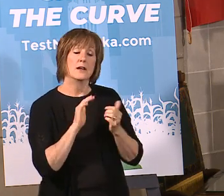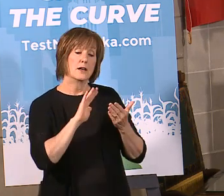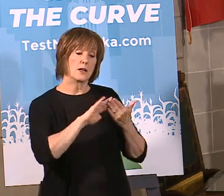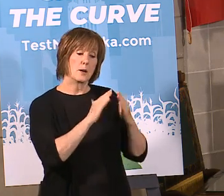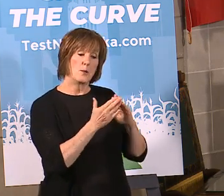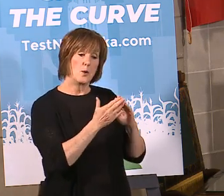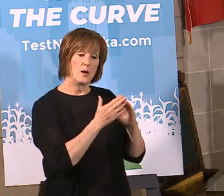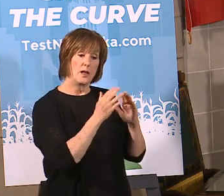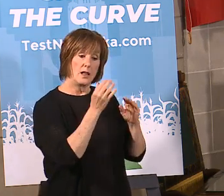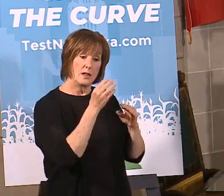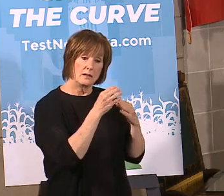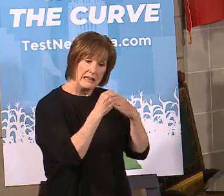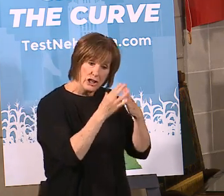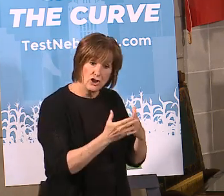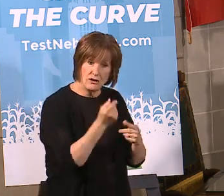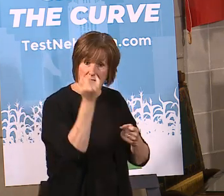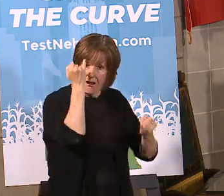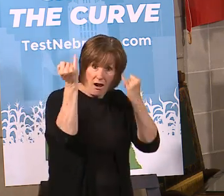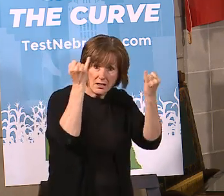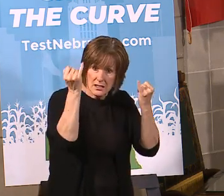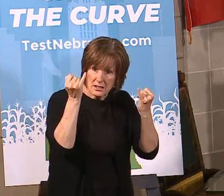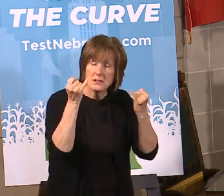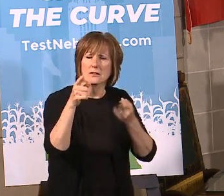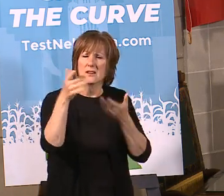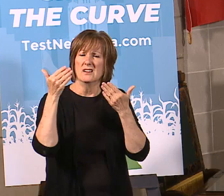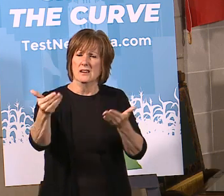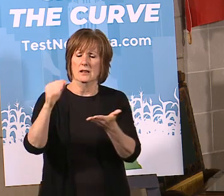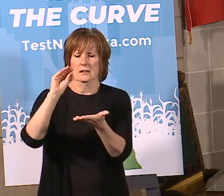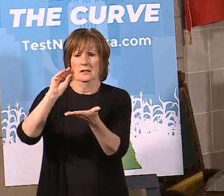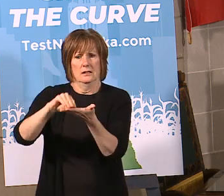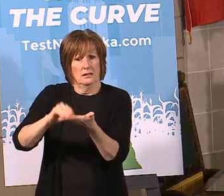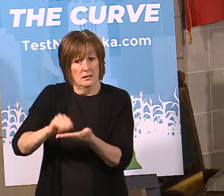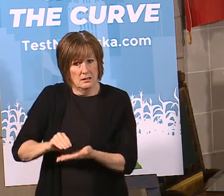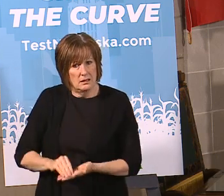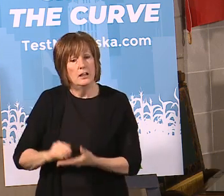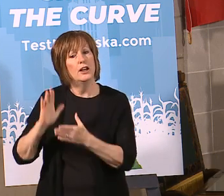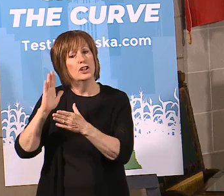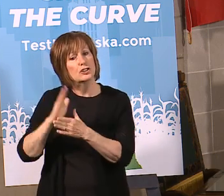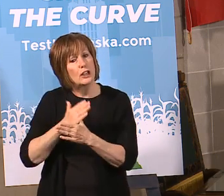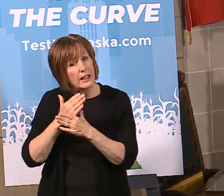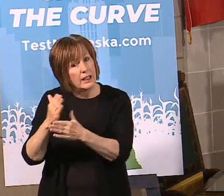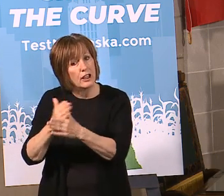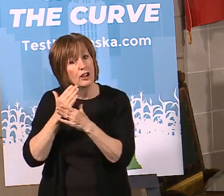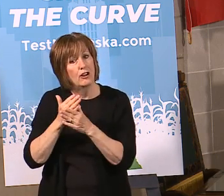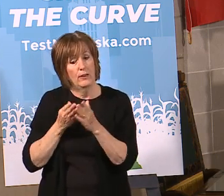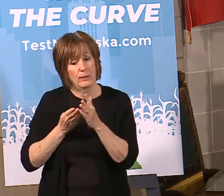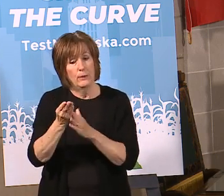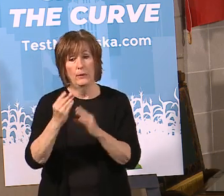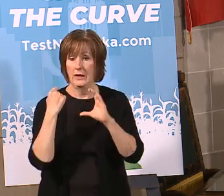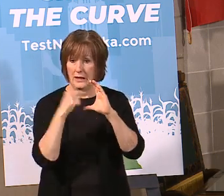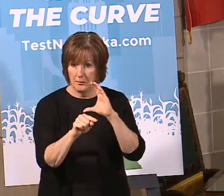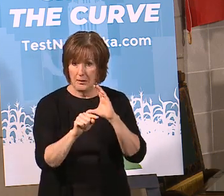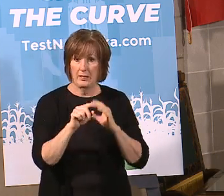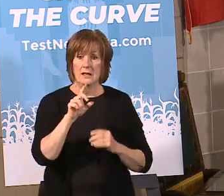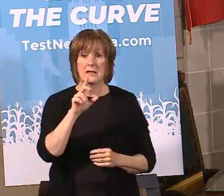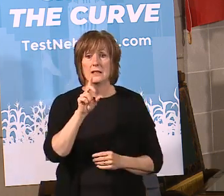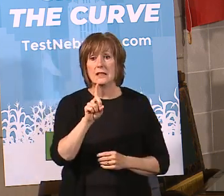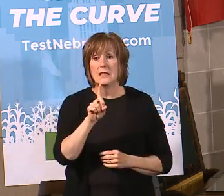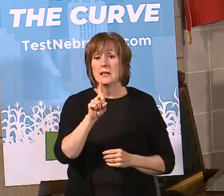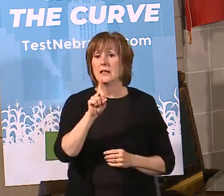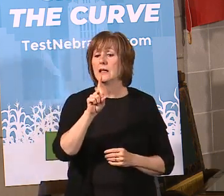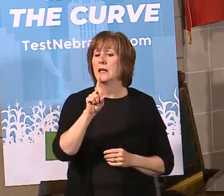leaders have ideas, we encourage you to document those ideas and share via email at ded